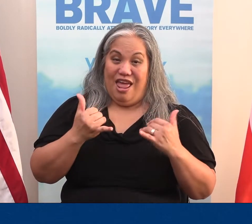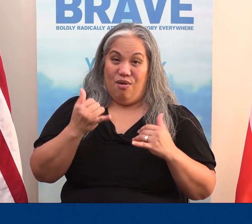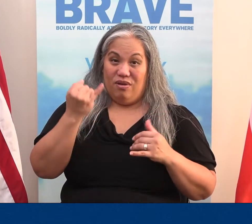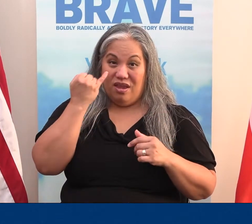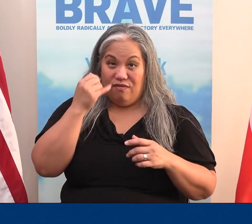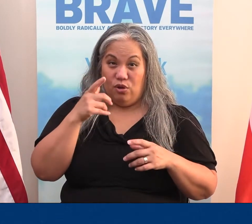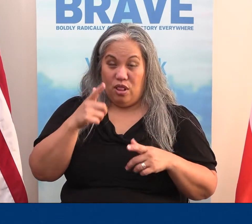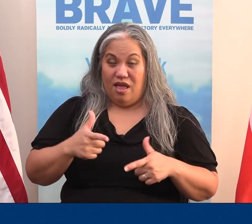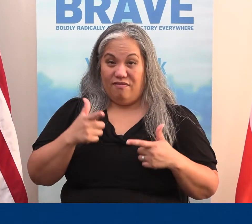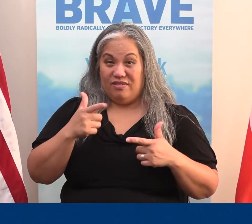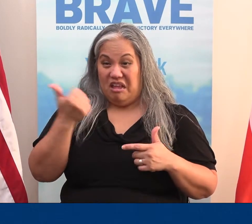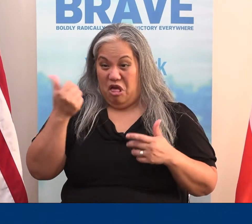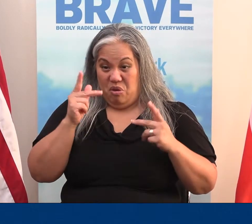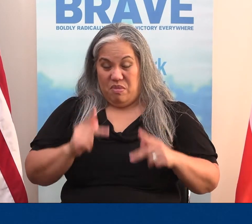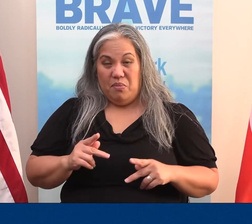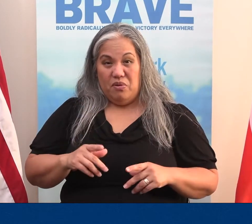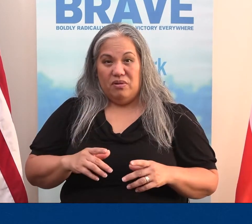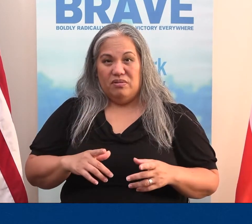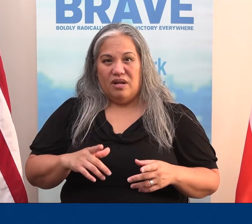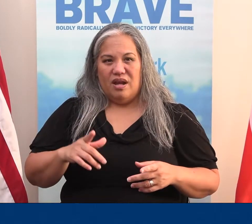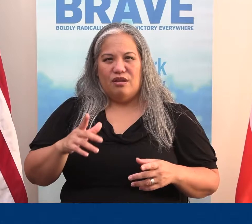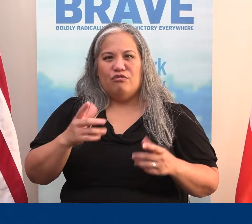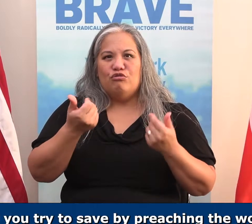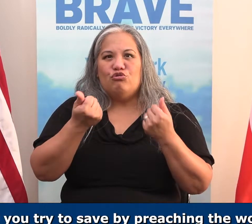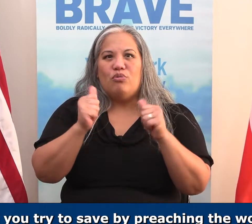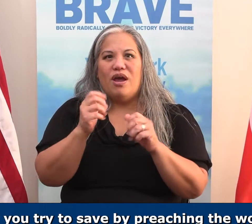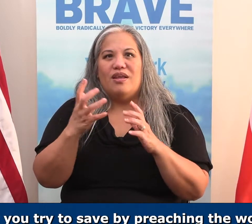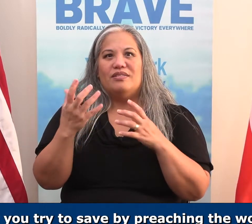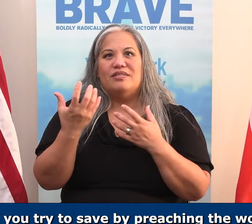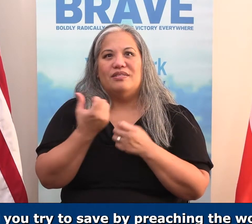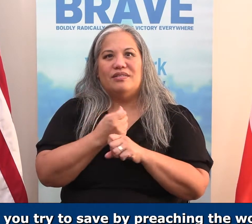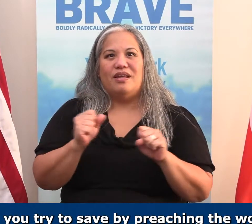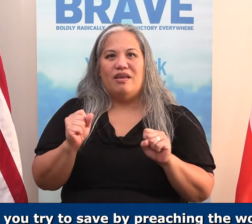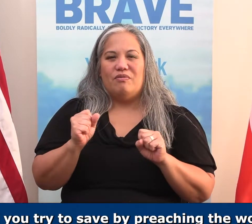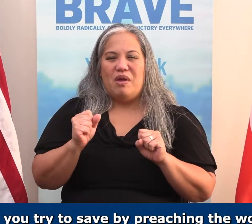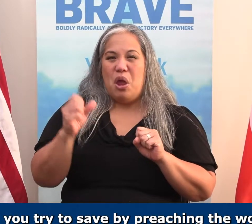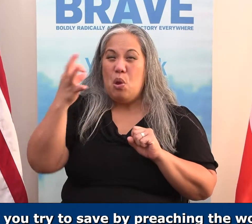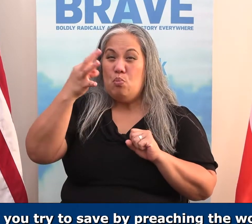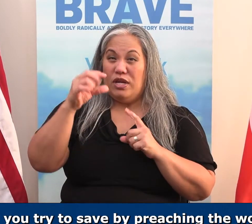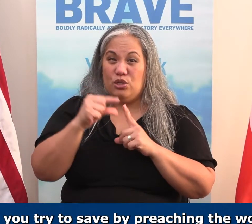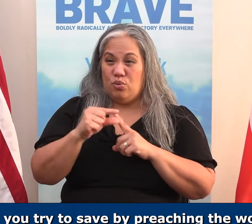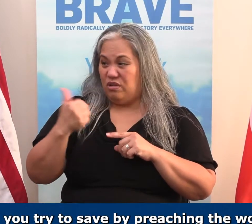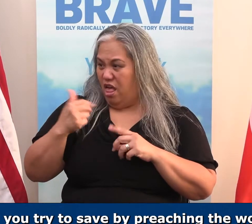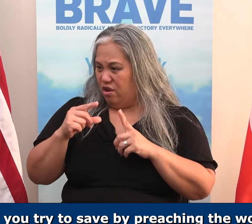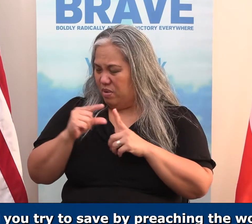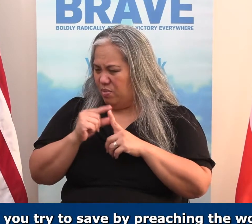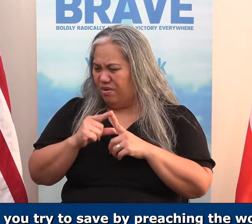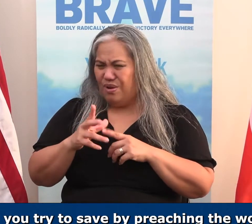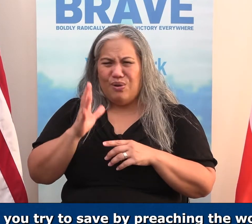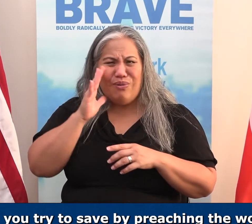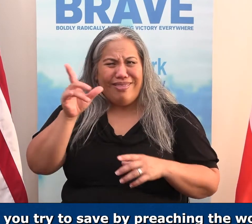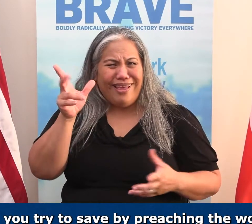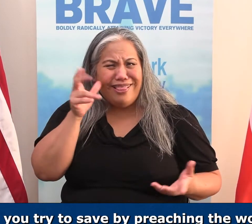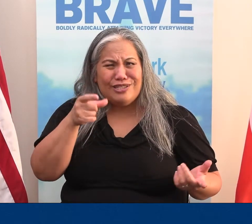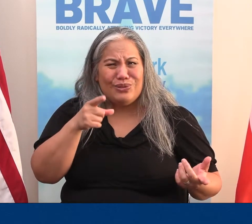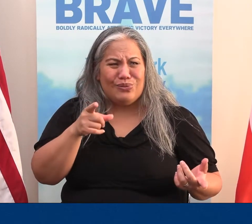Now, if your life is like everybody else and you try to save by preaching the word to other people, is anybody going to listen to you?